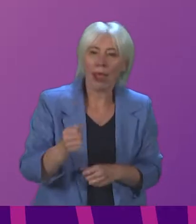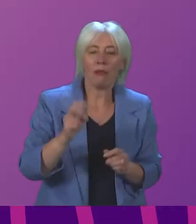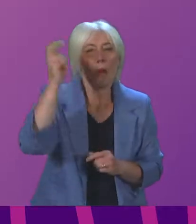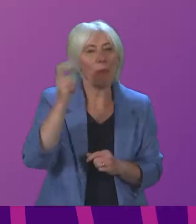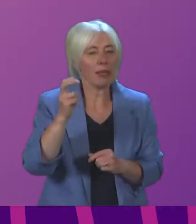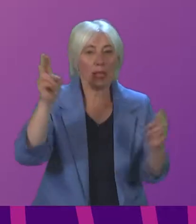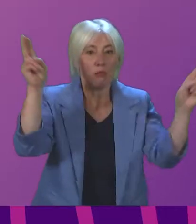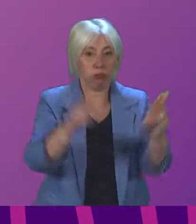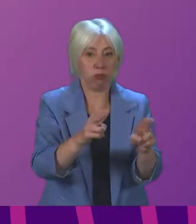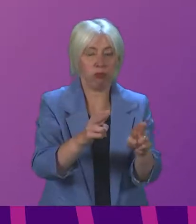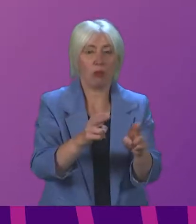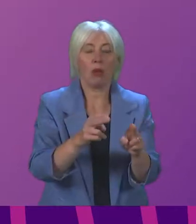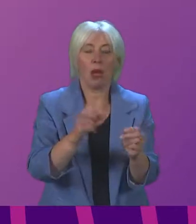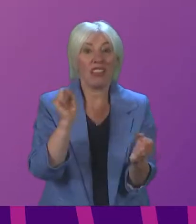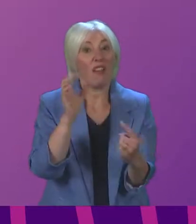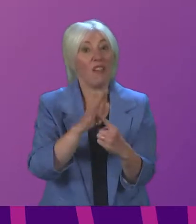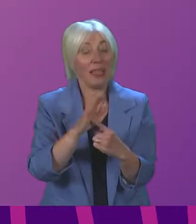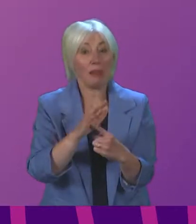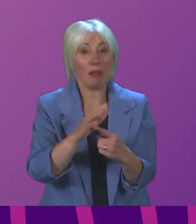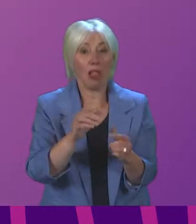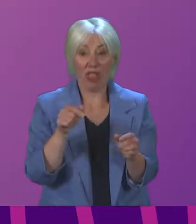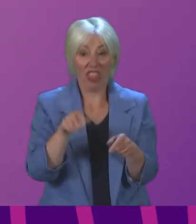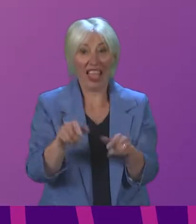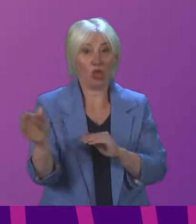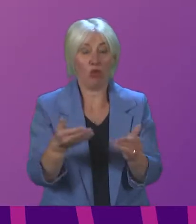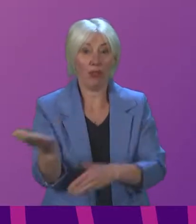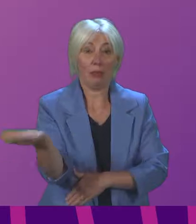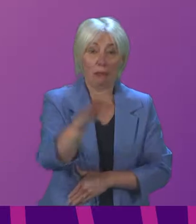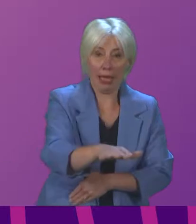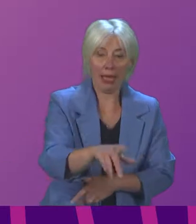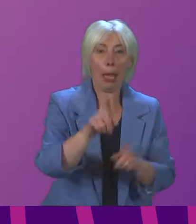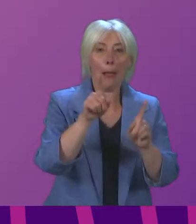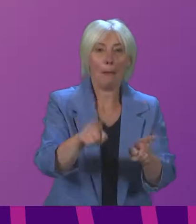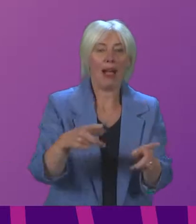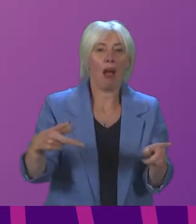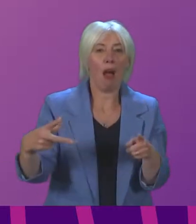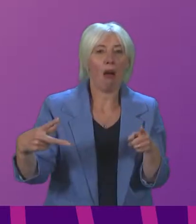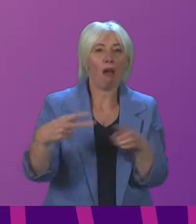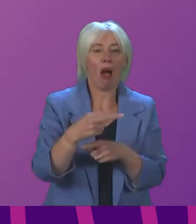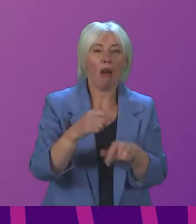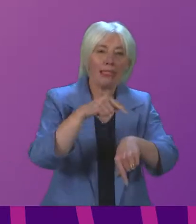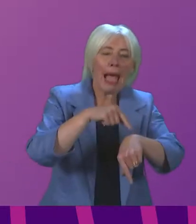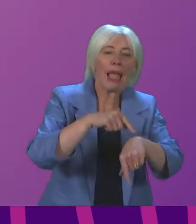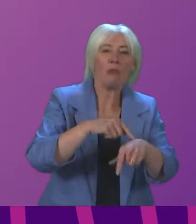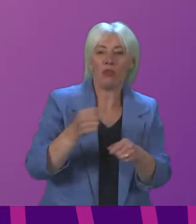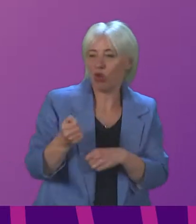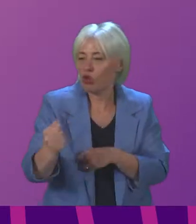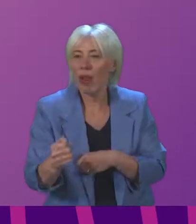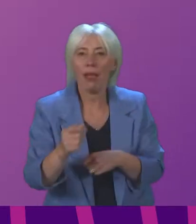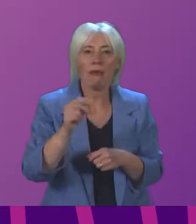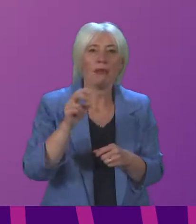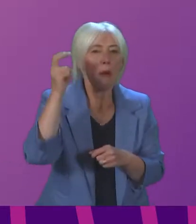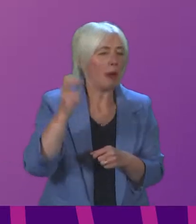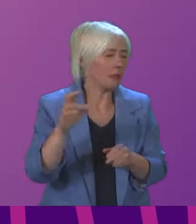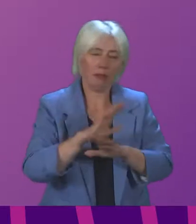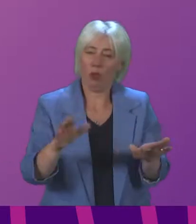vital that provision of services return to pre-COVID levels. Now is not the time to be cutting back on trains and bus timetables because we desperately